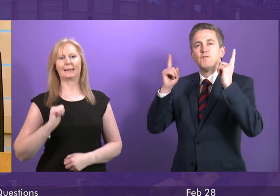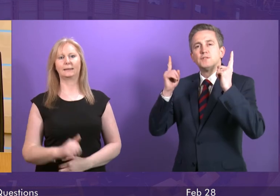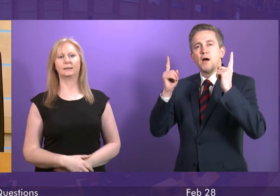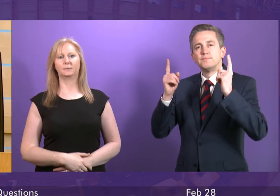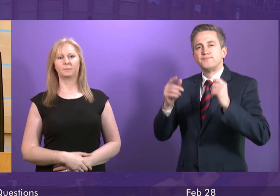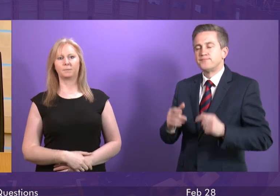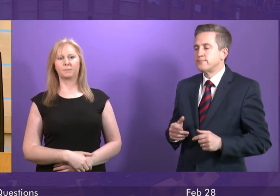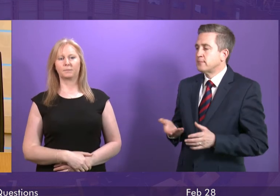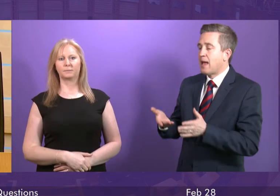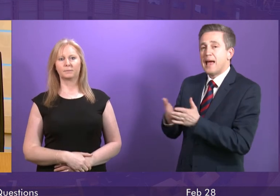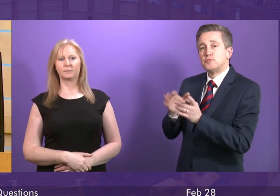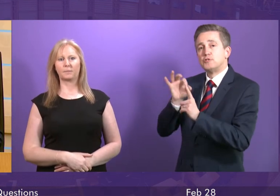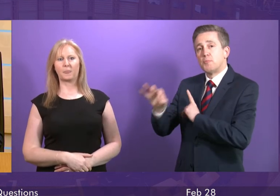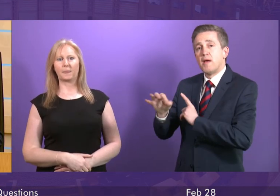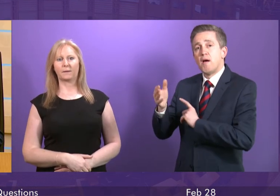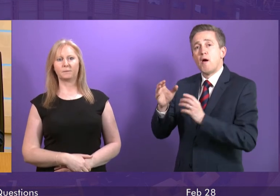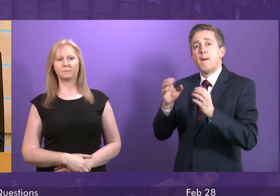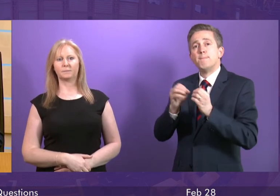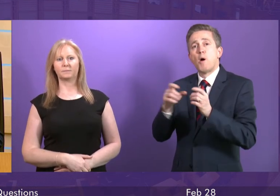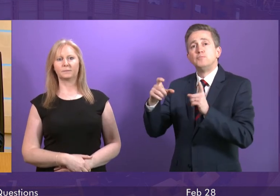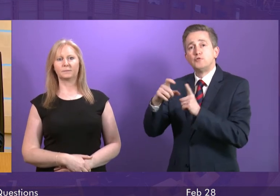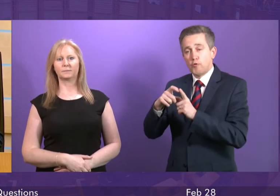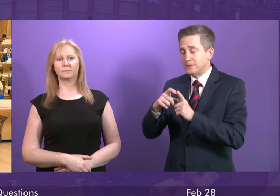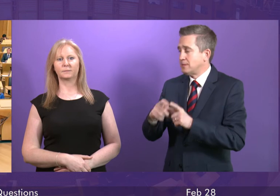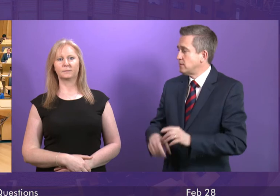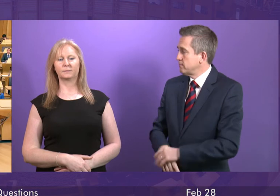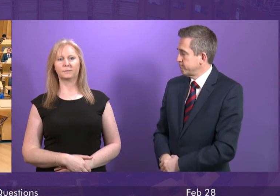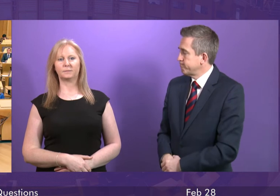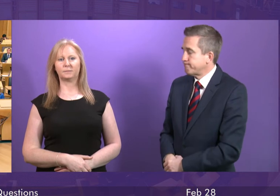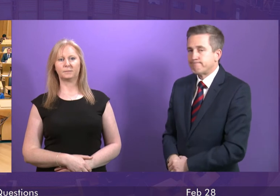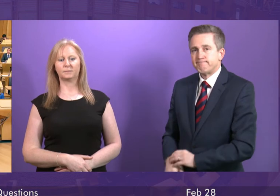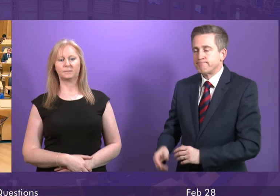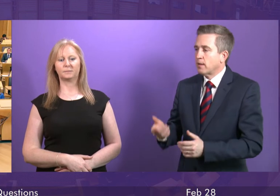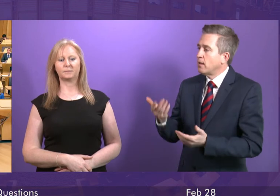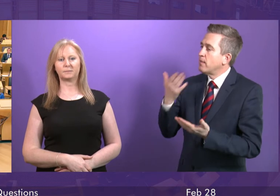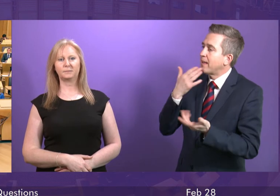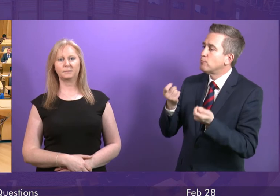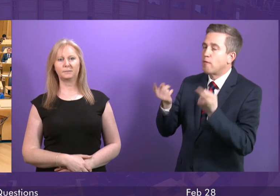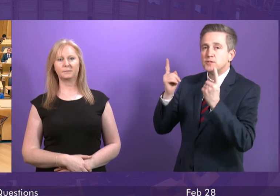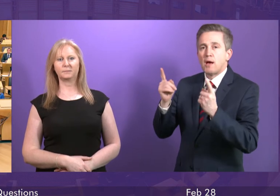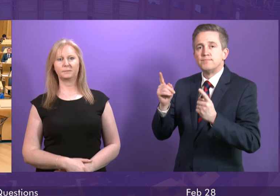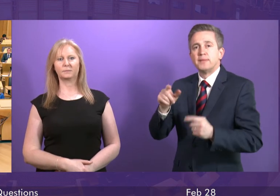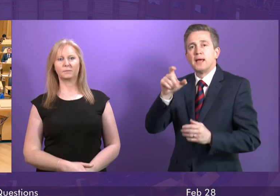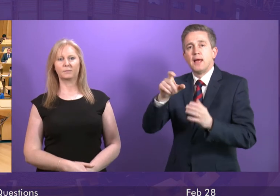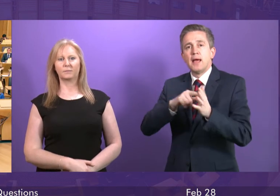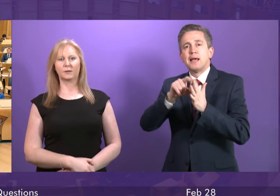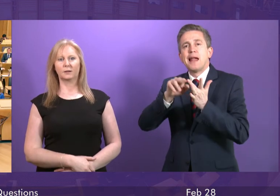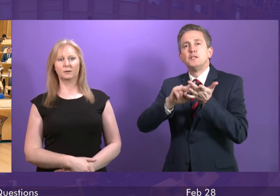further supplementaries, the first from Bob Dorris, followed by Jenny Mara. Dorris. Thank you, President Officer. The Caledonian Railway was previously referred to as in my